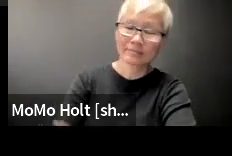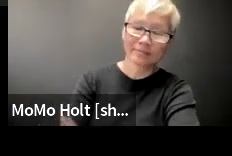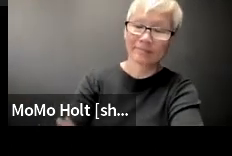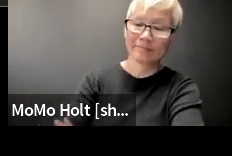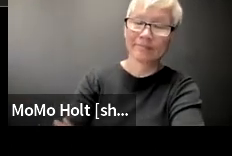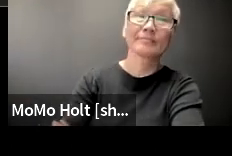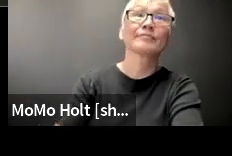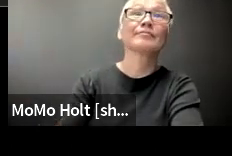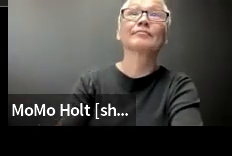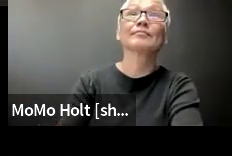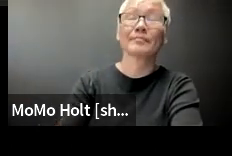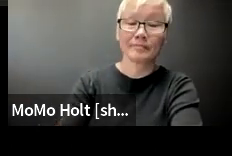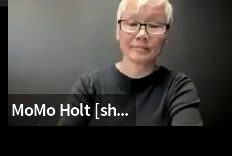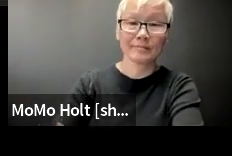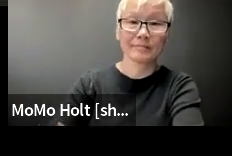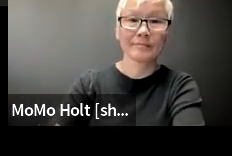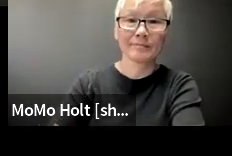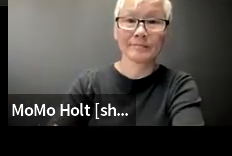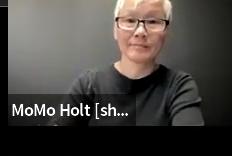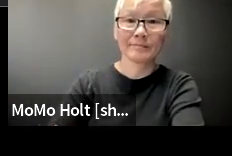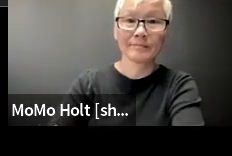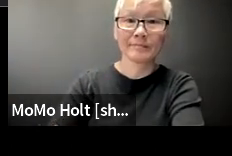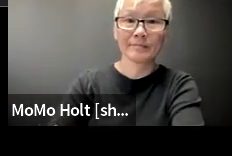Definitely food for